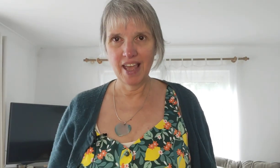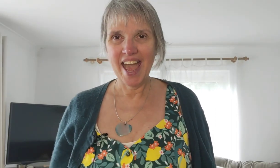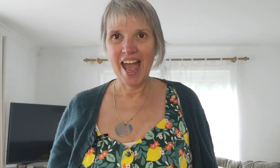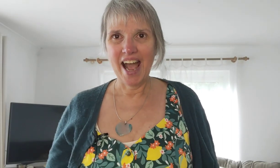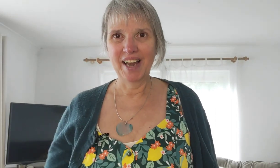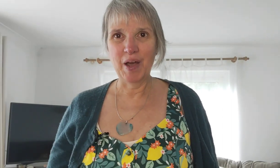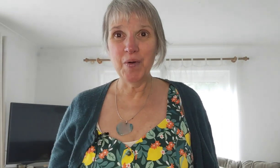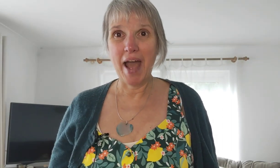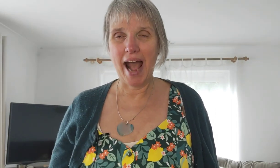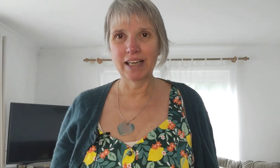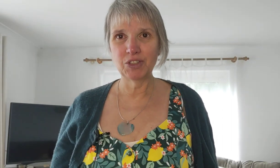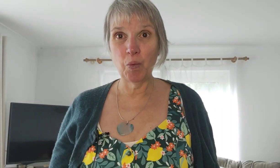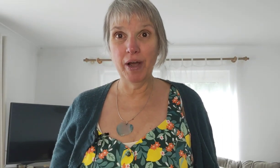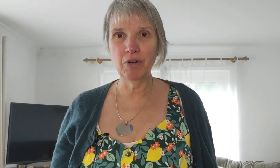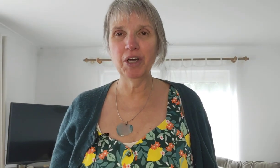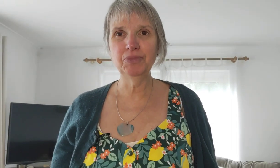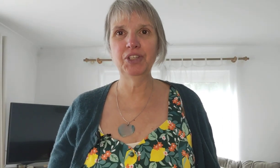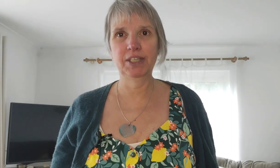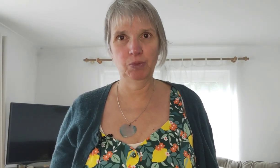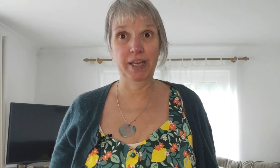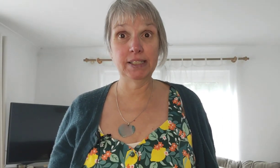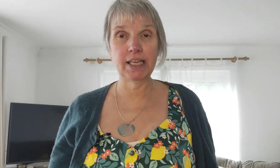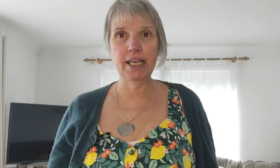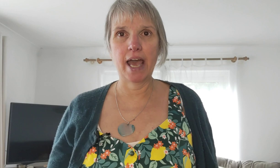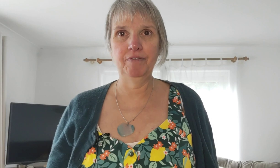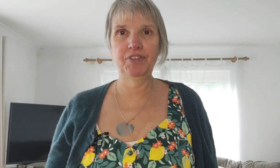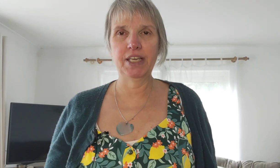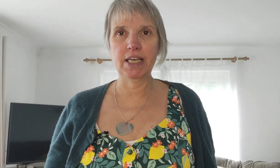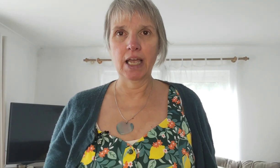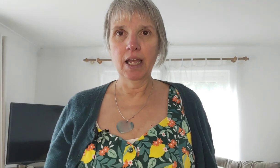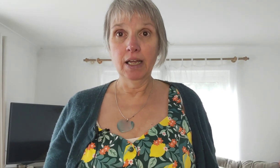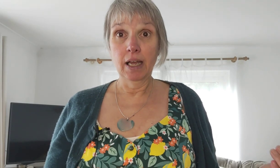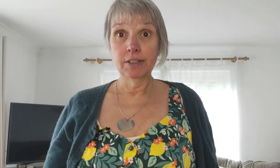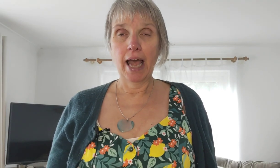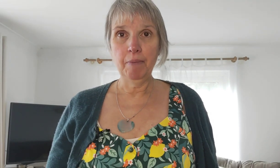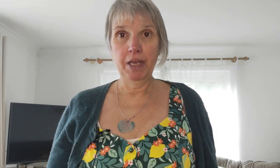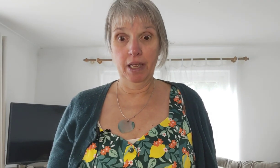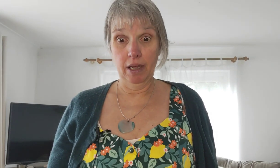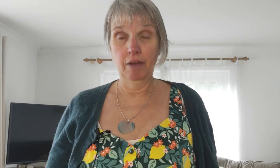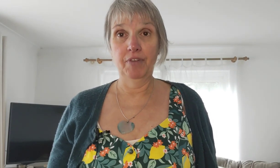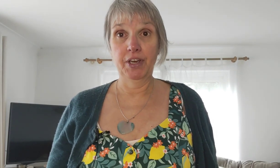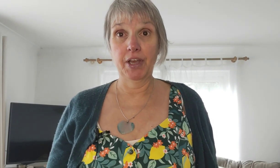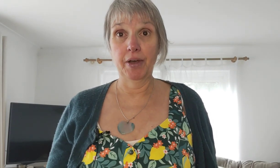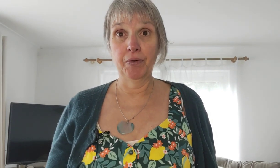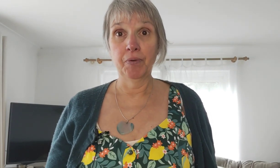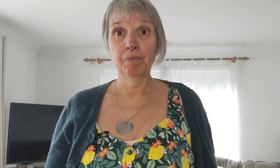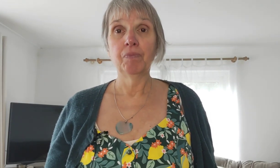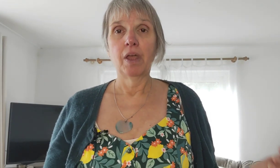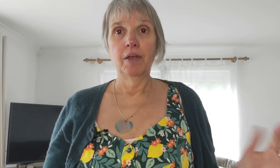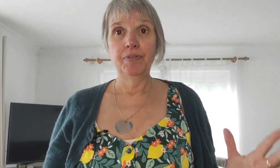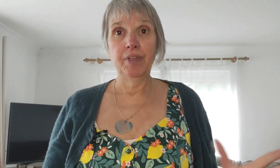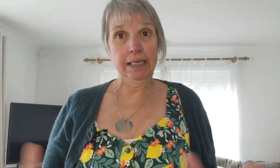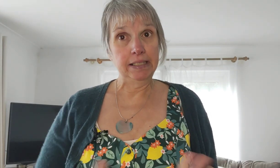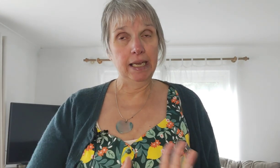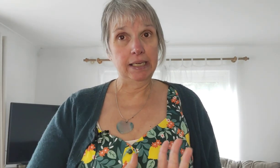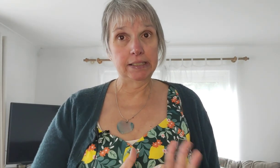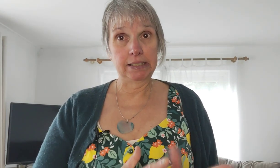hello and welcome to this week's EFT tapping video this is